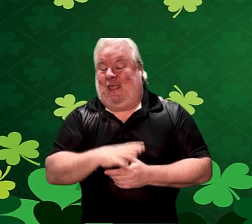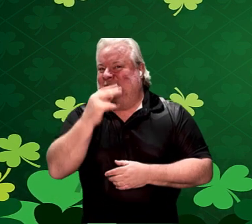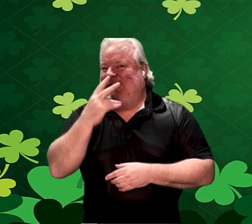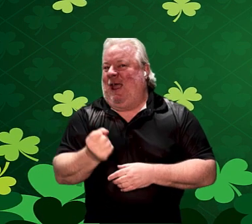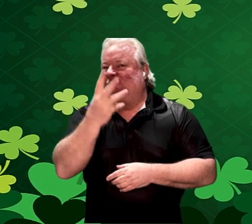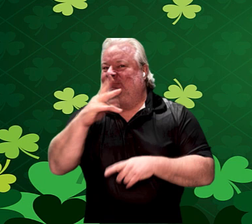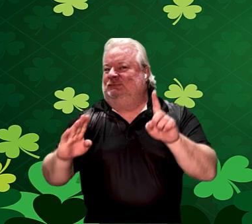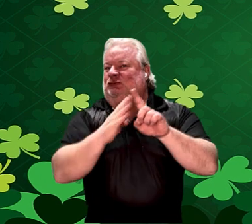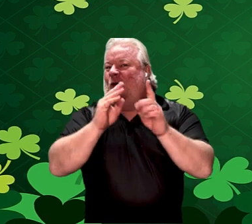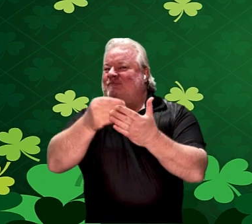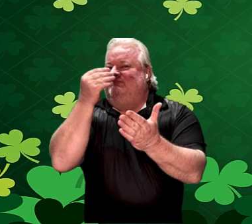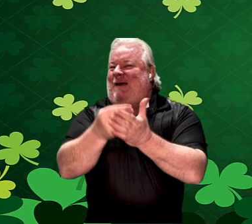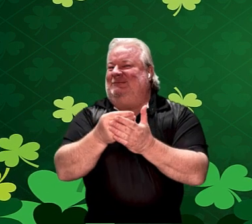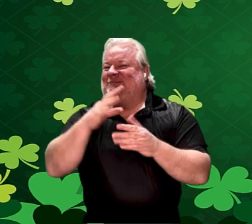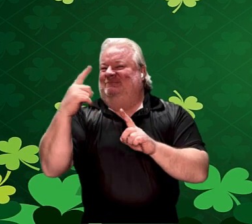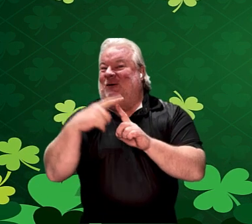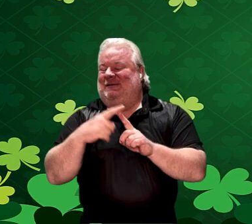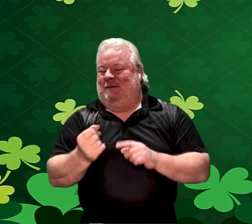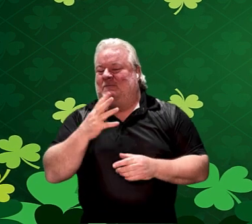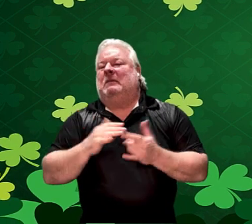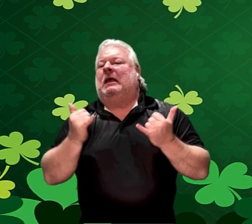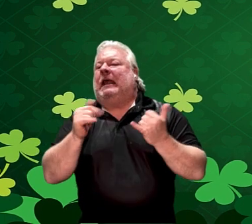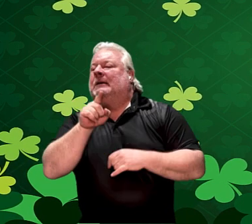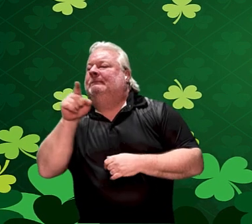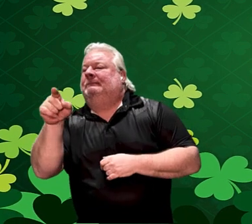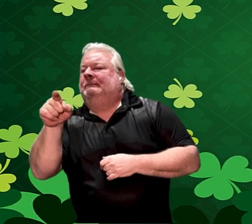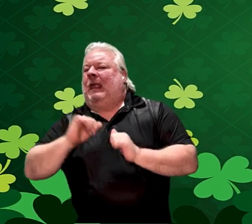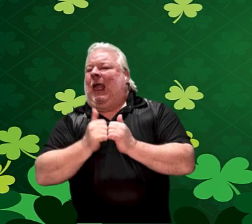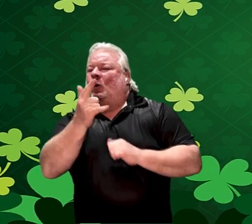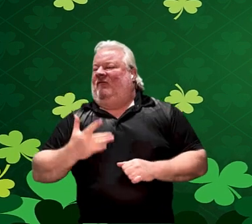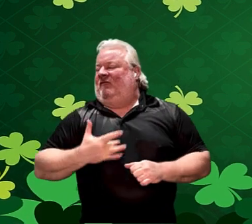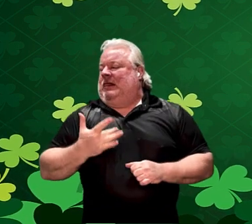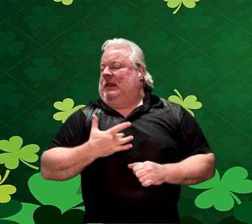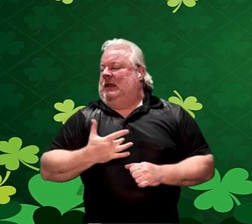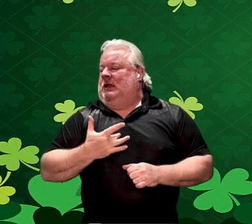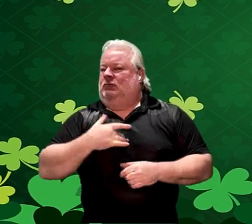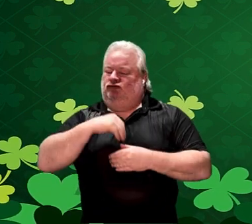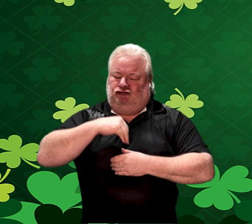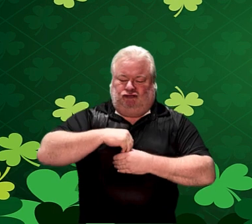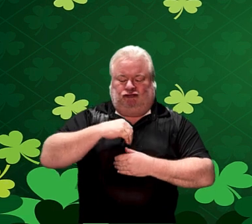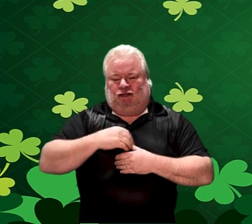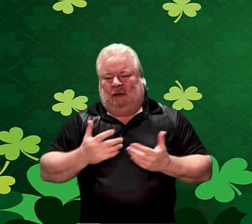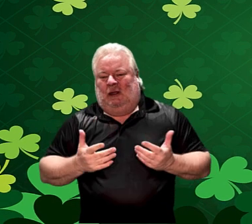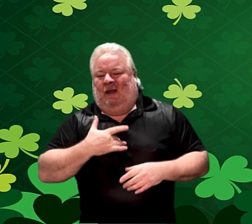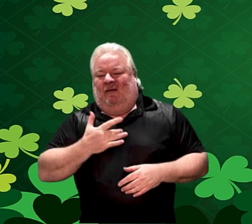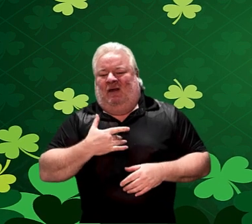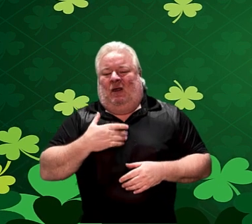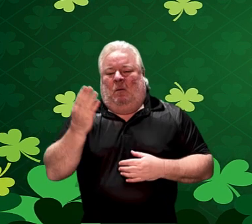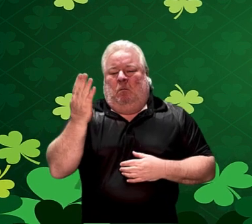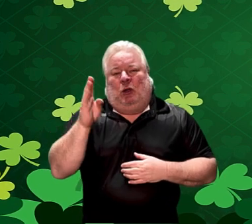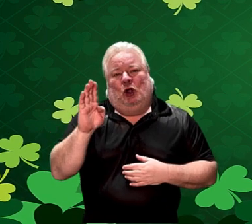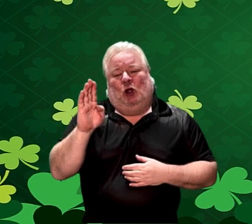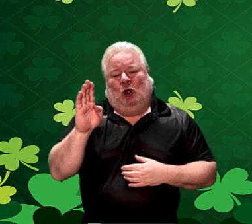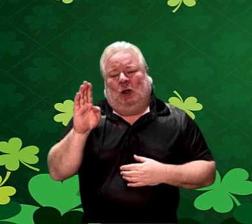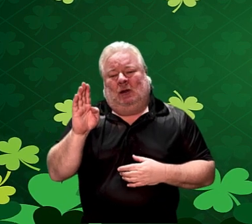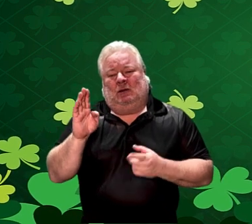Also get to see how many points and sore bucks you have. But right now we're just going to talk about how you're feeling. You can feel